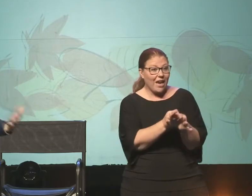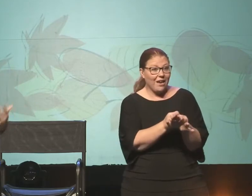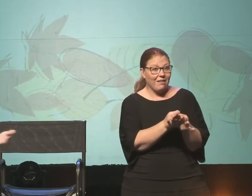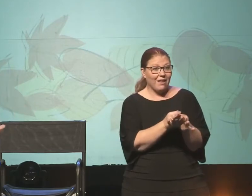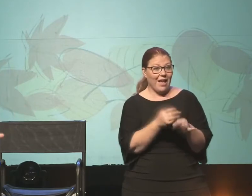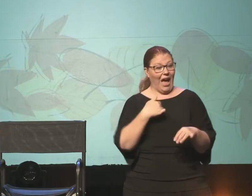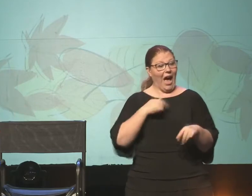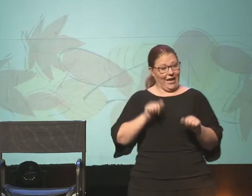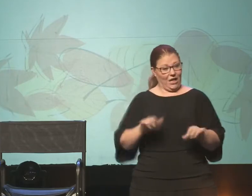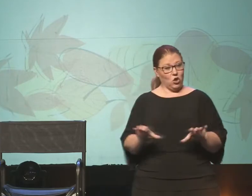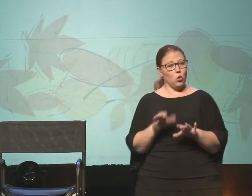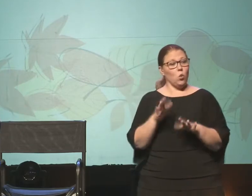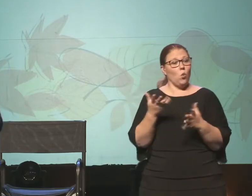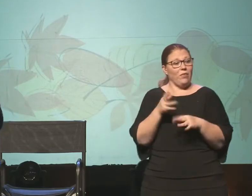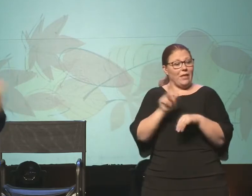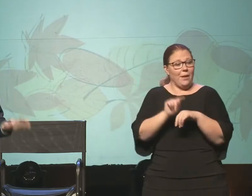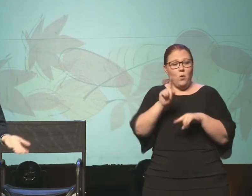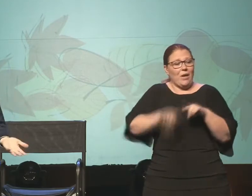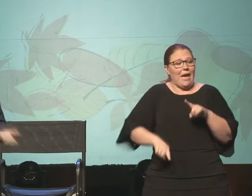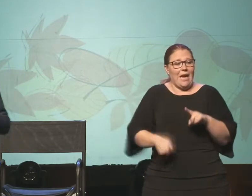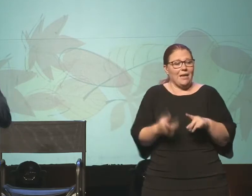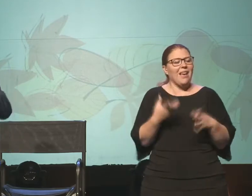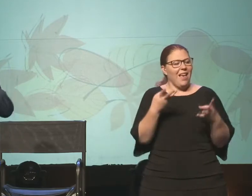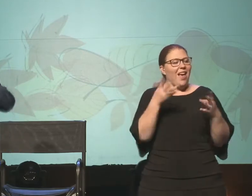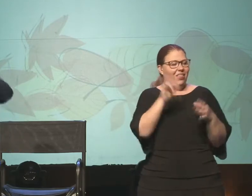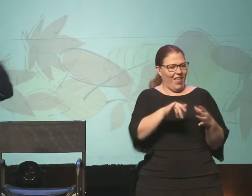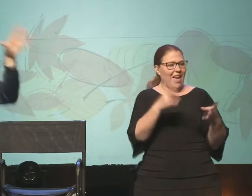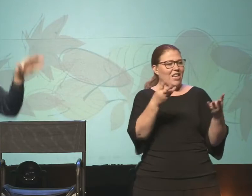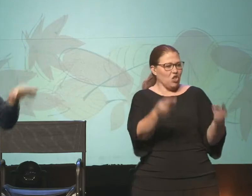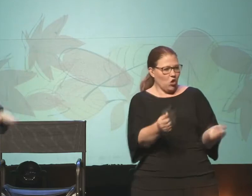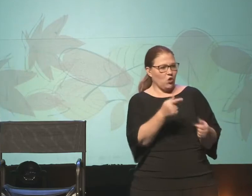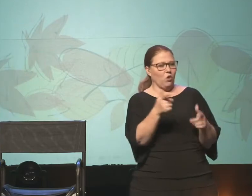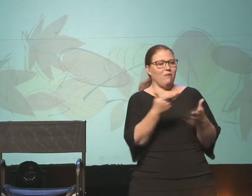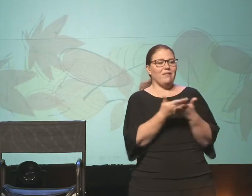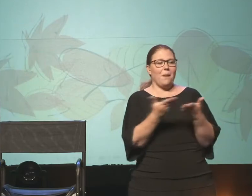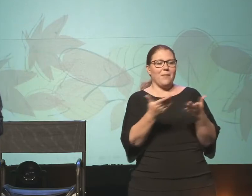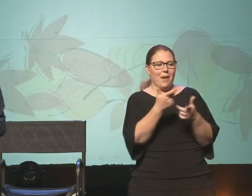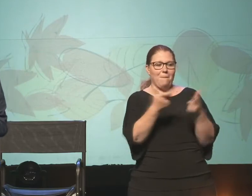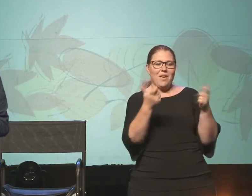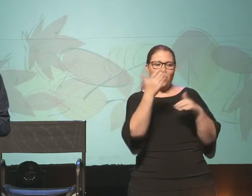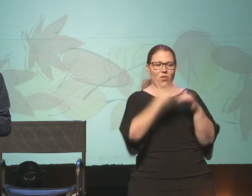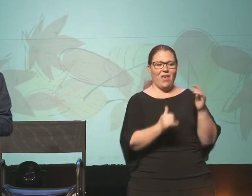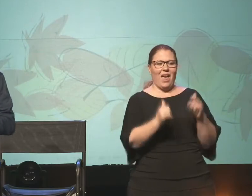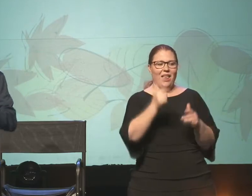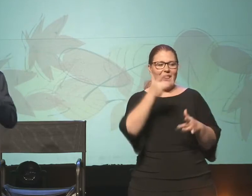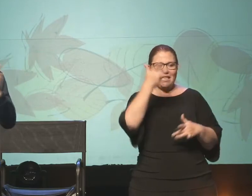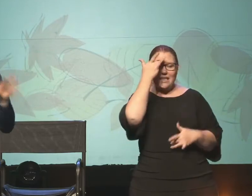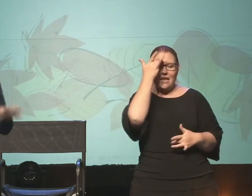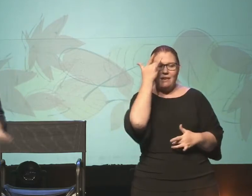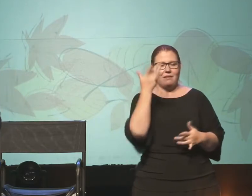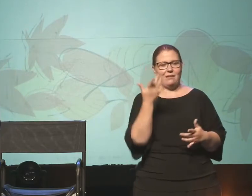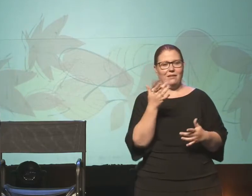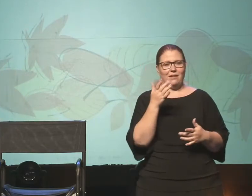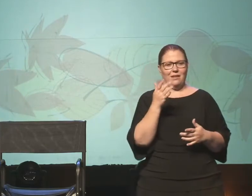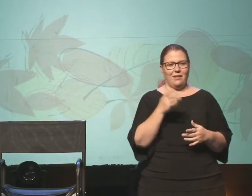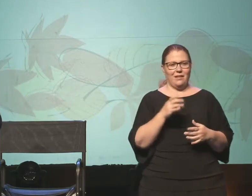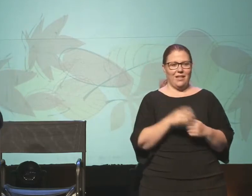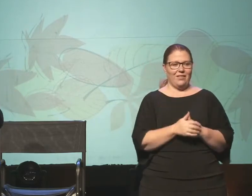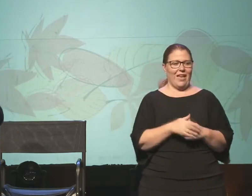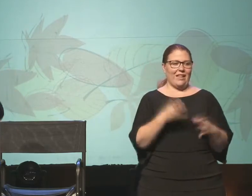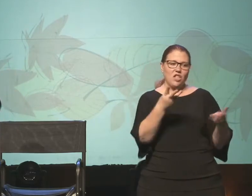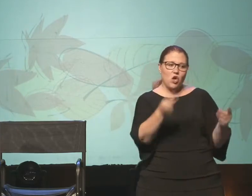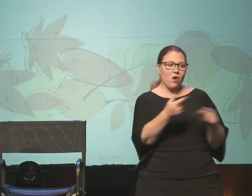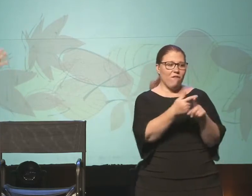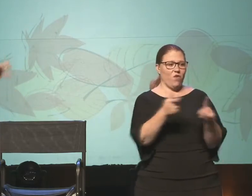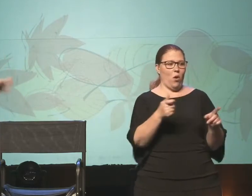temple can't do has cured you. It's cured you of something much bigger than your leprosy. It's cured you of an exclusionary system. It's